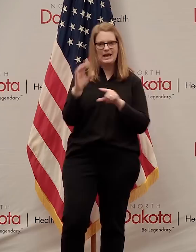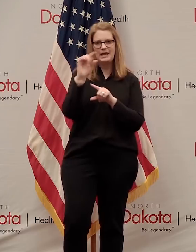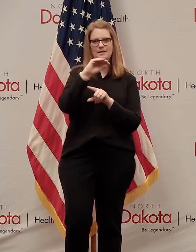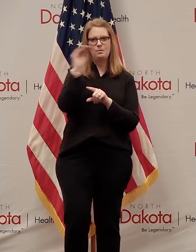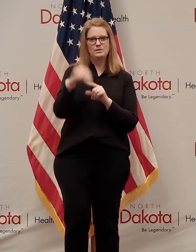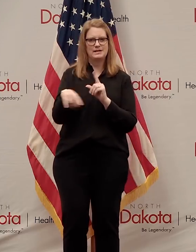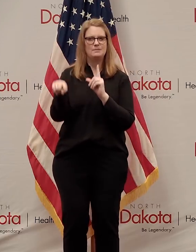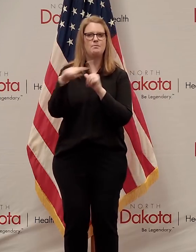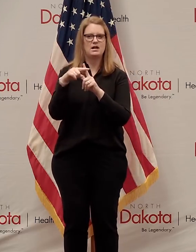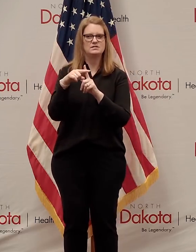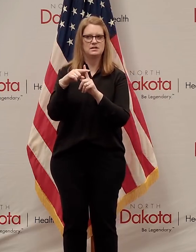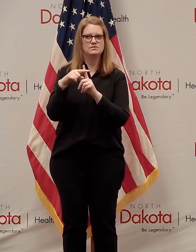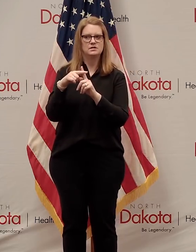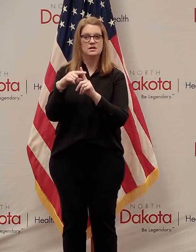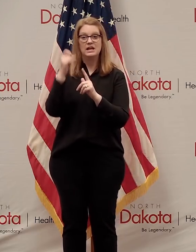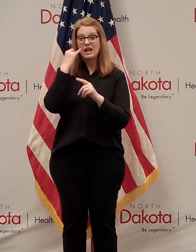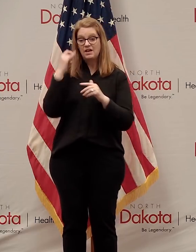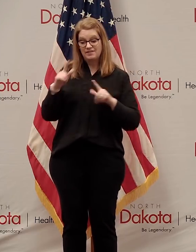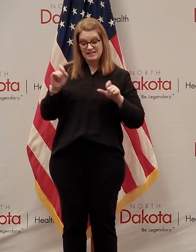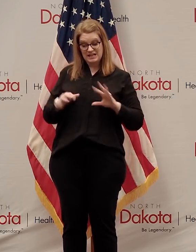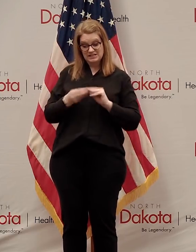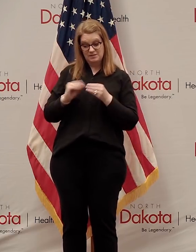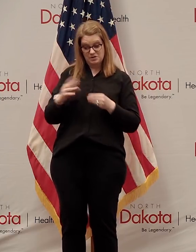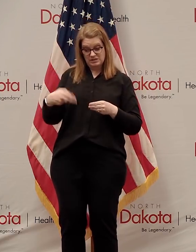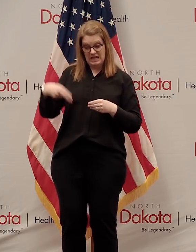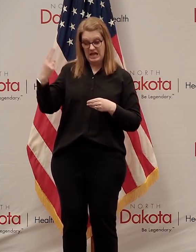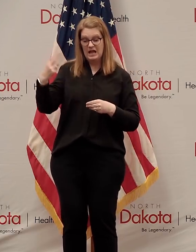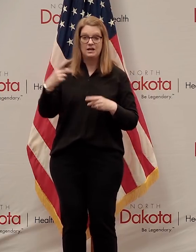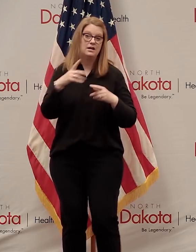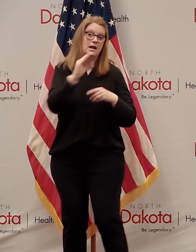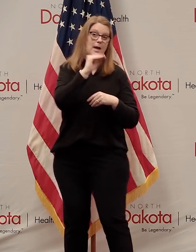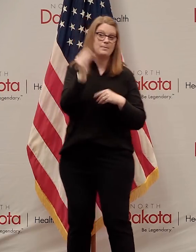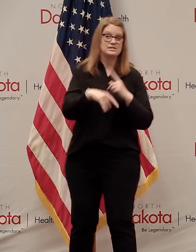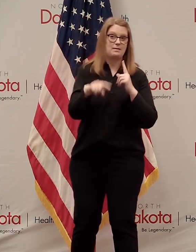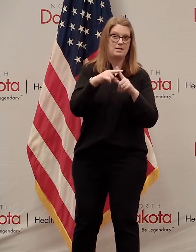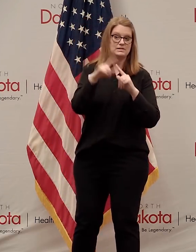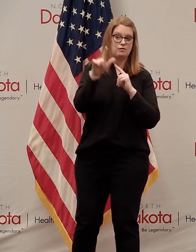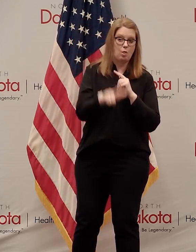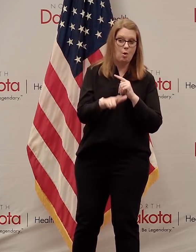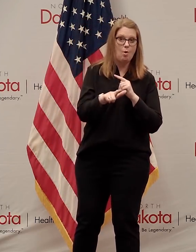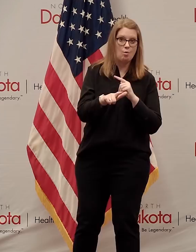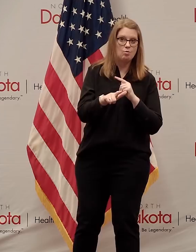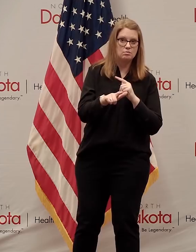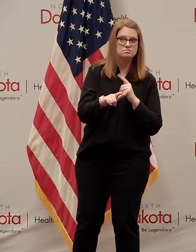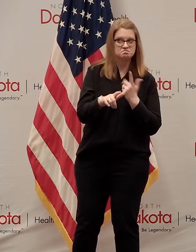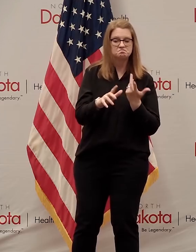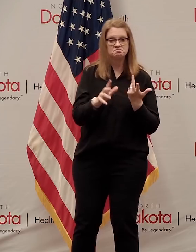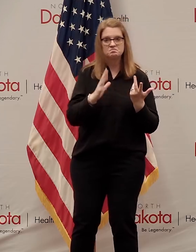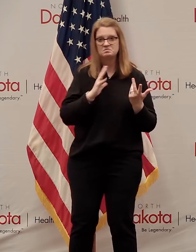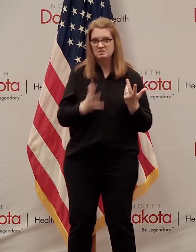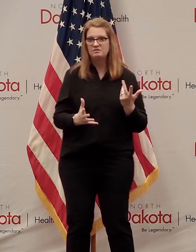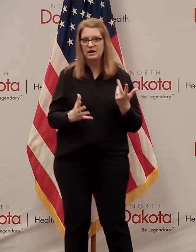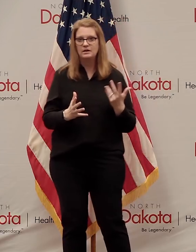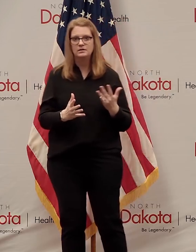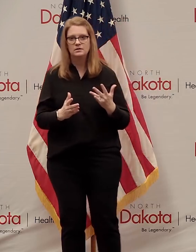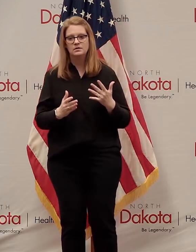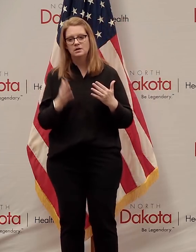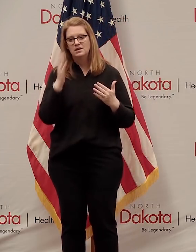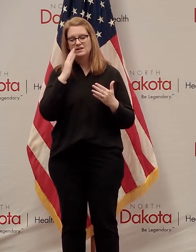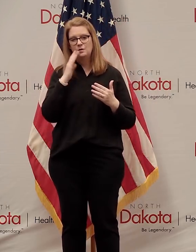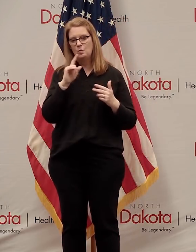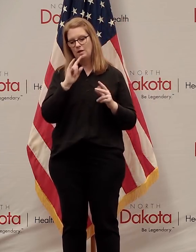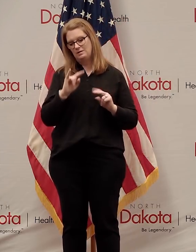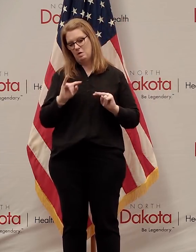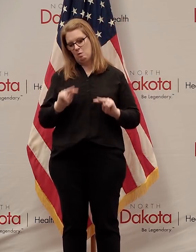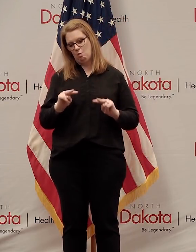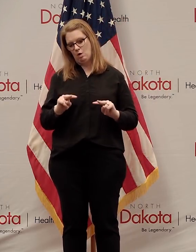and percent positives low, you know, then we're trending on that one slide that we're looking at and we've been looking at the whole time,